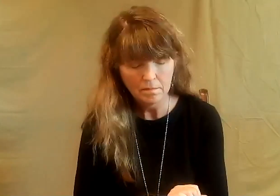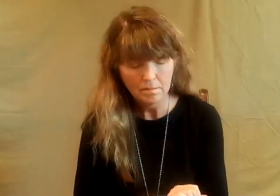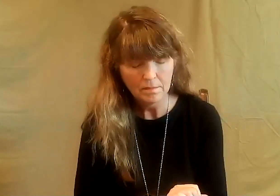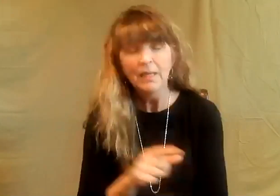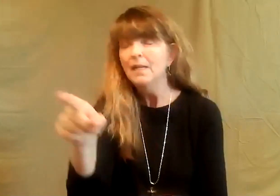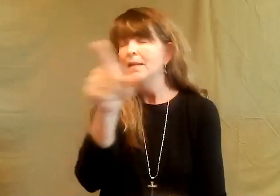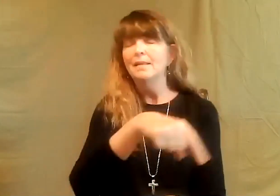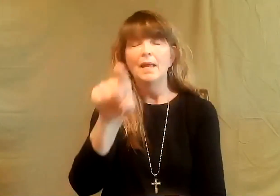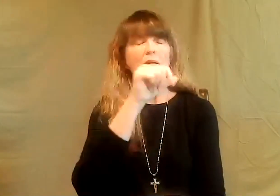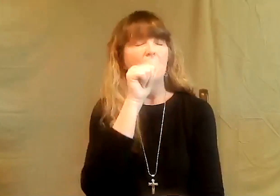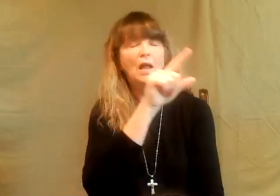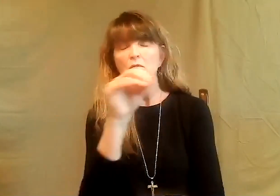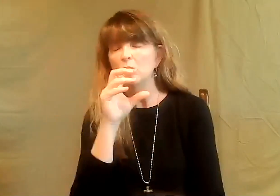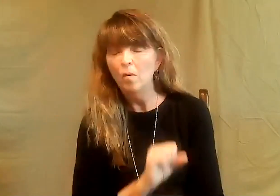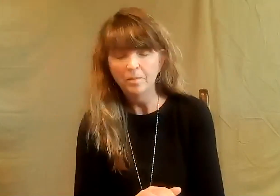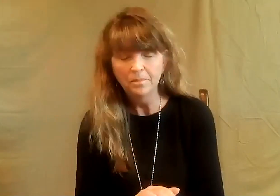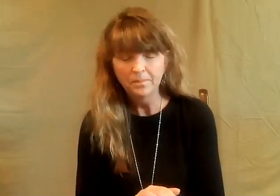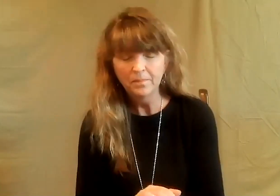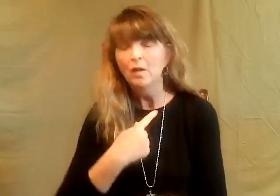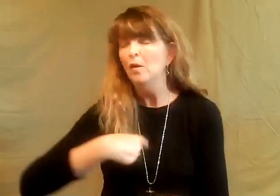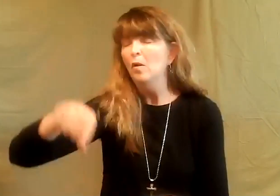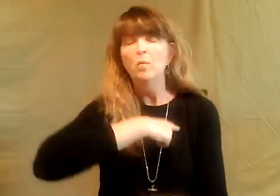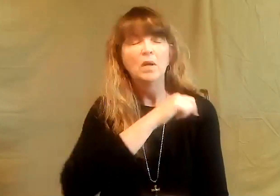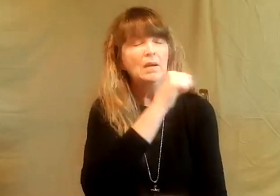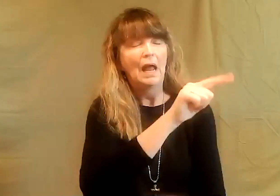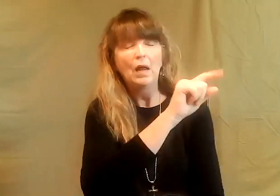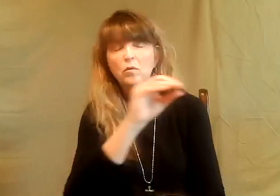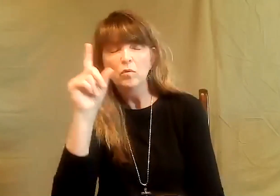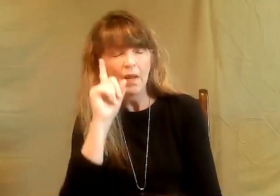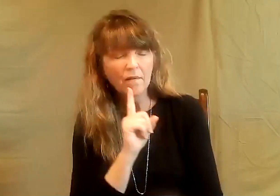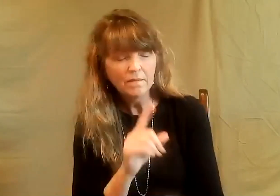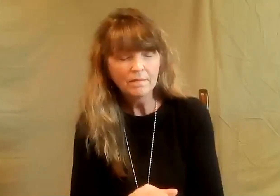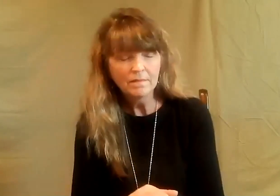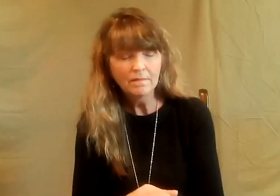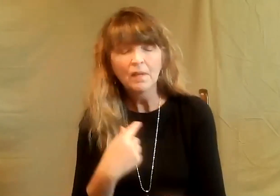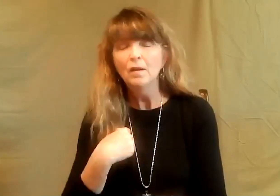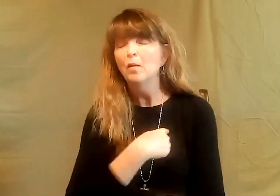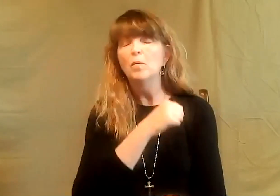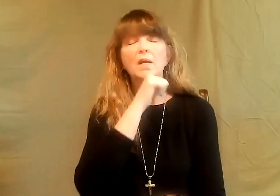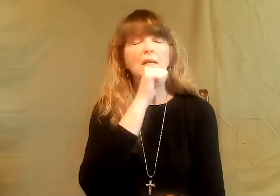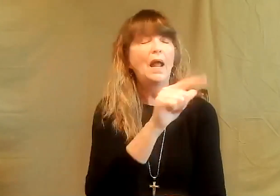That you tell us we are not too old. None of us are too old. We are not too deaf.